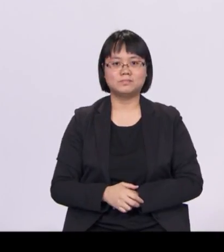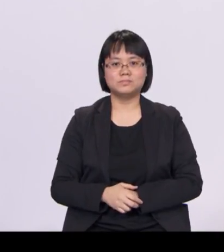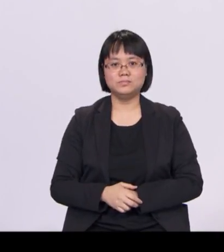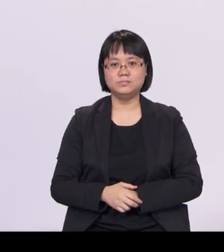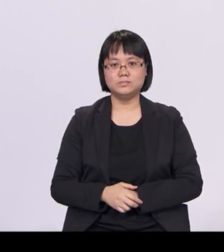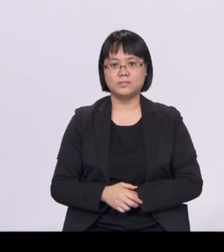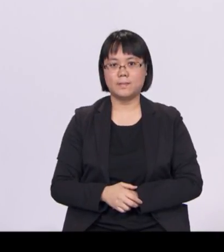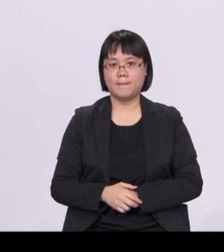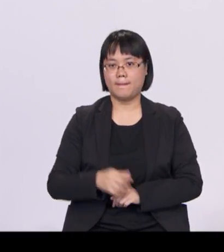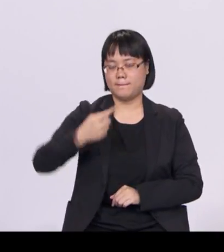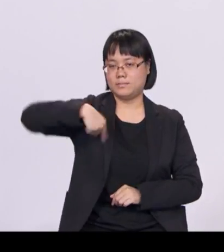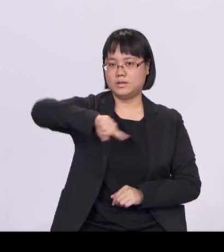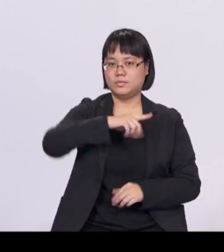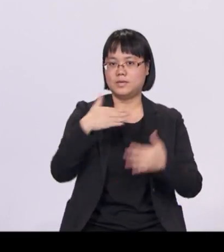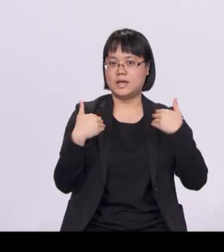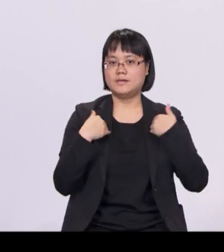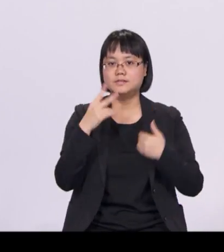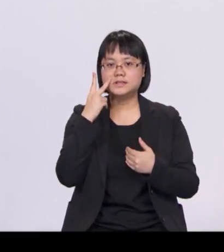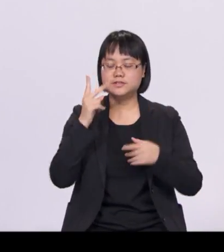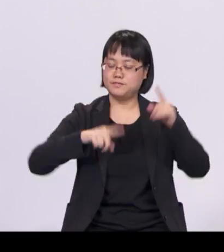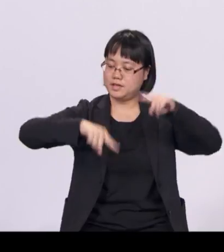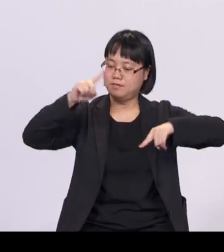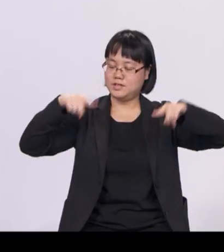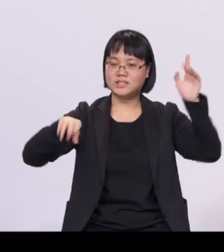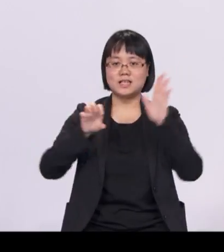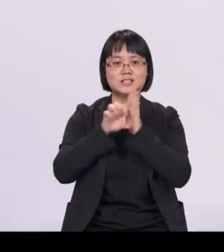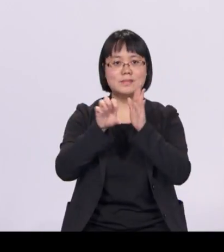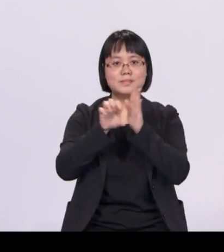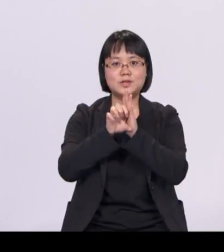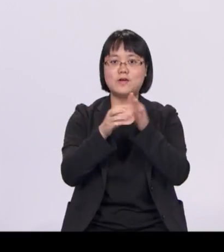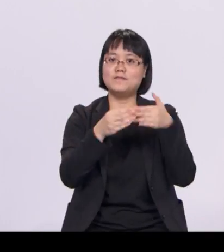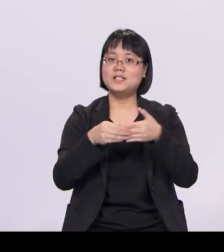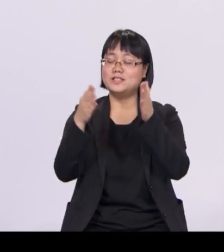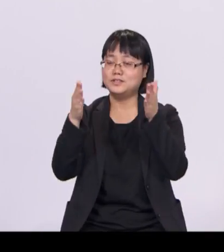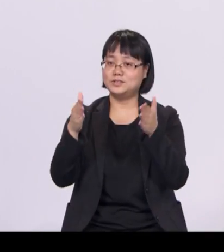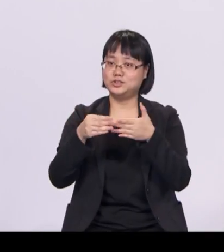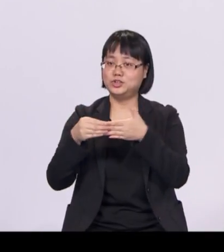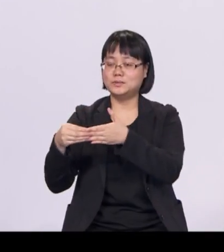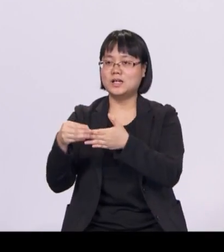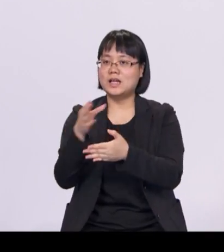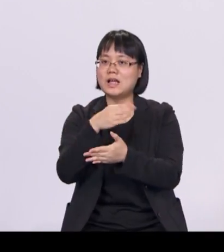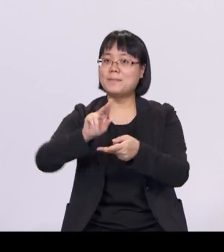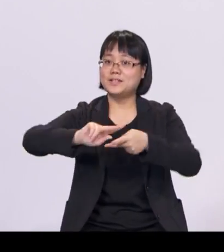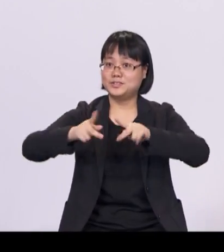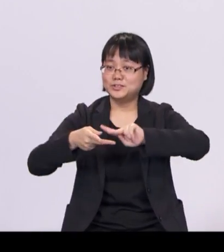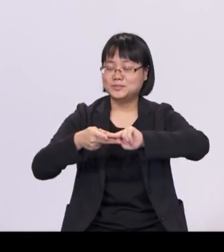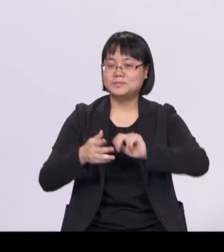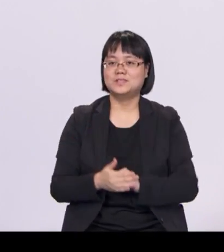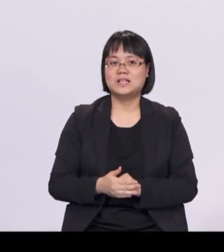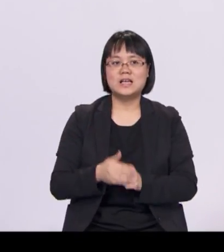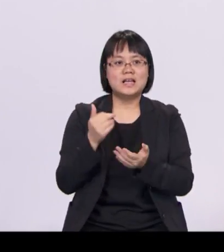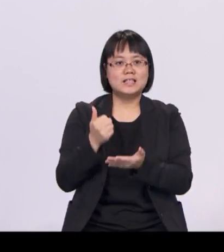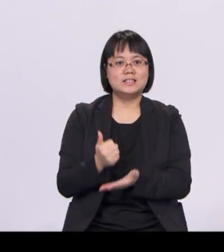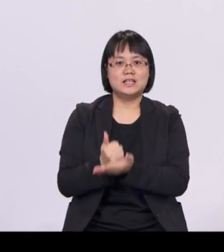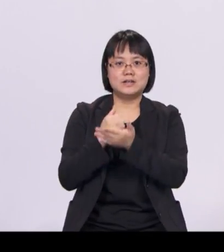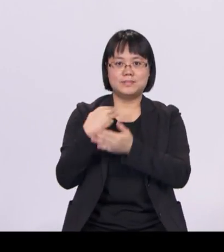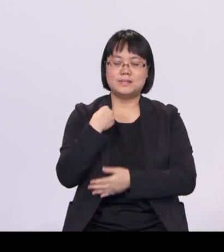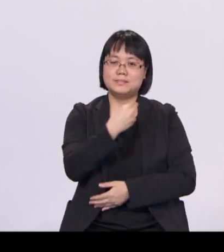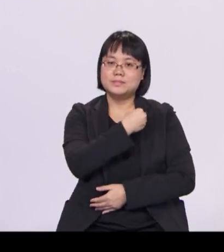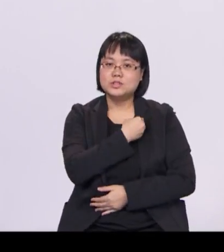We have seen various examples of TAC leadership and partnerships, which have helped their members uplift capabilities and overcome resource